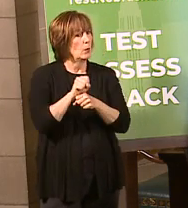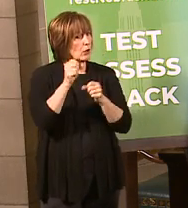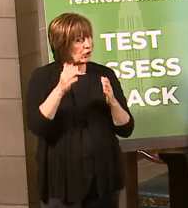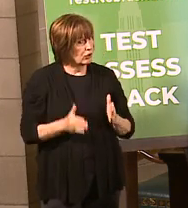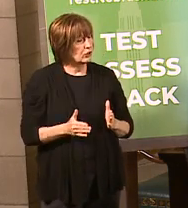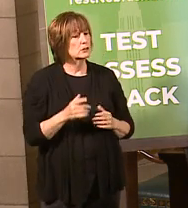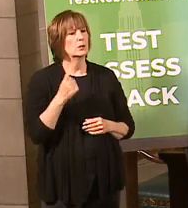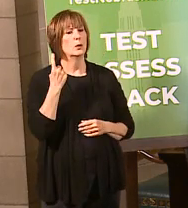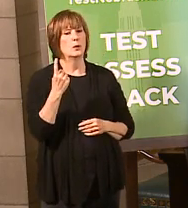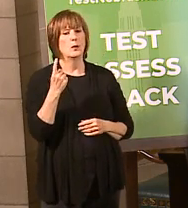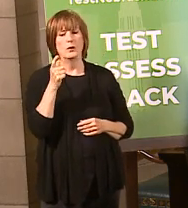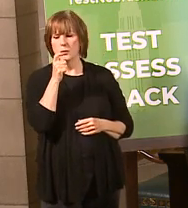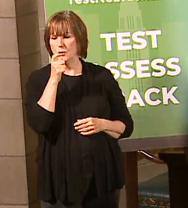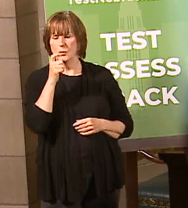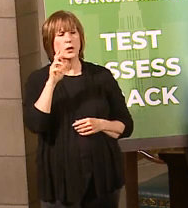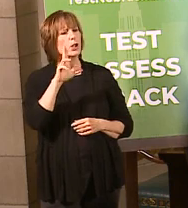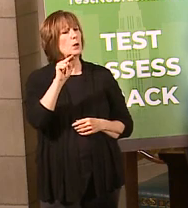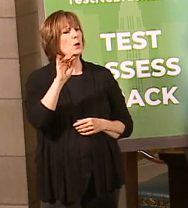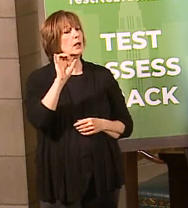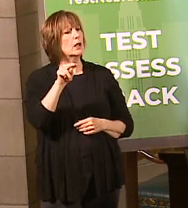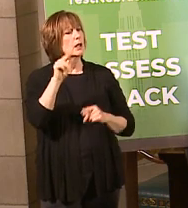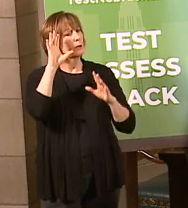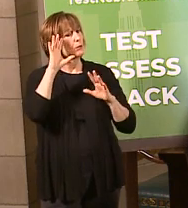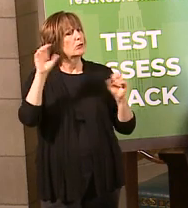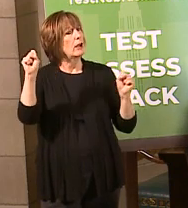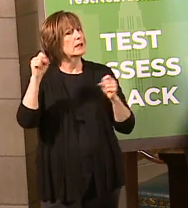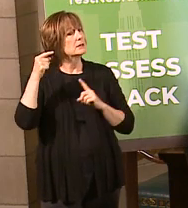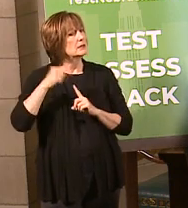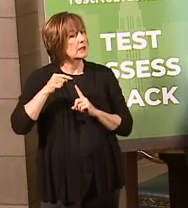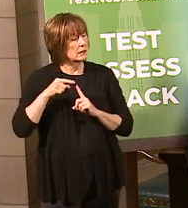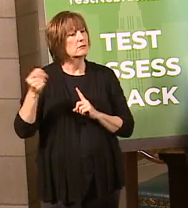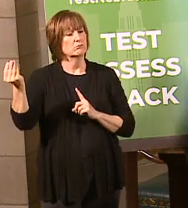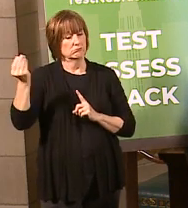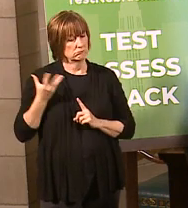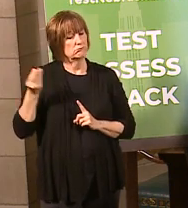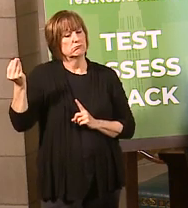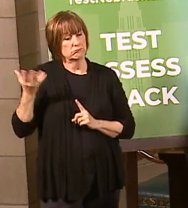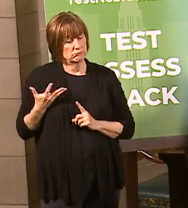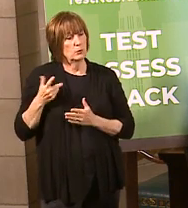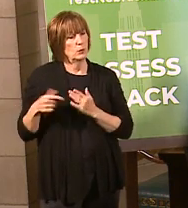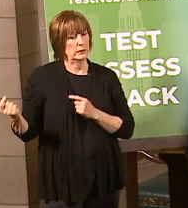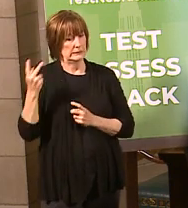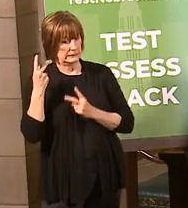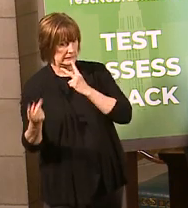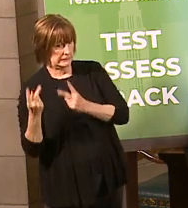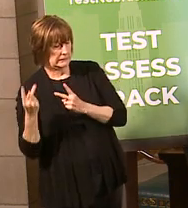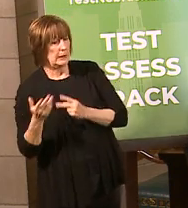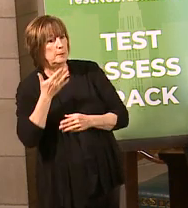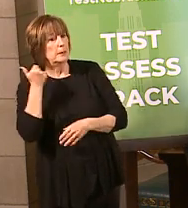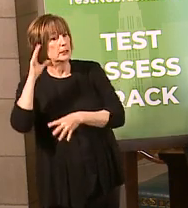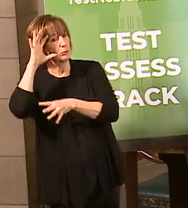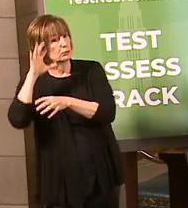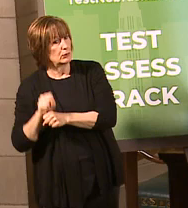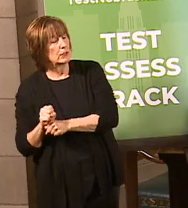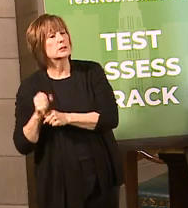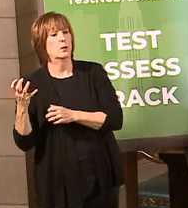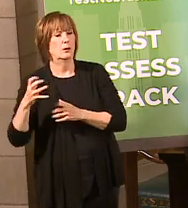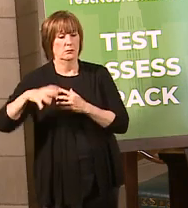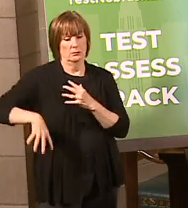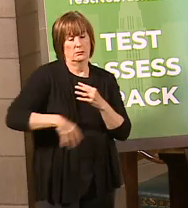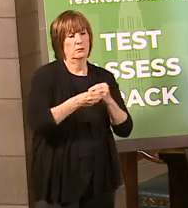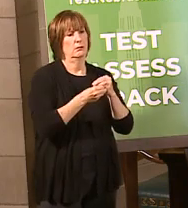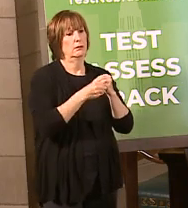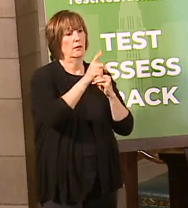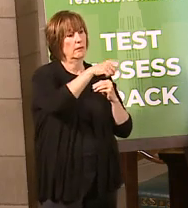UFCW president, Local 293, and so he's given me some feedback on what he sees as best practices and what he'd like to see the